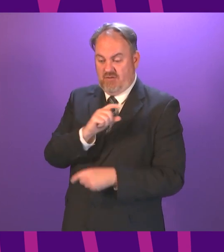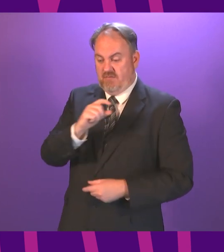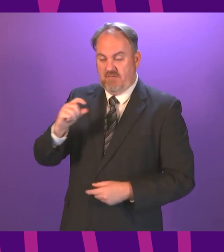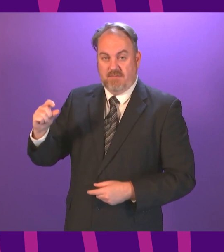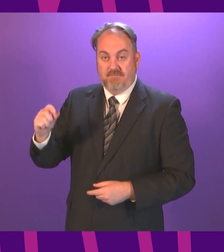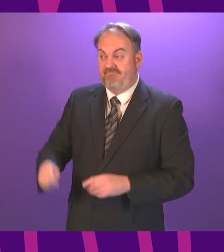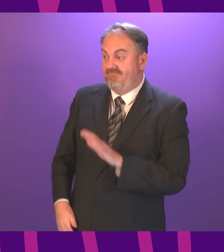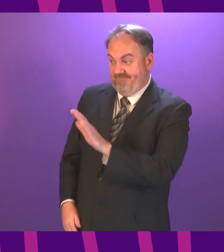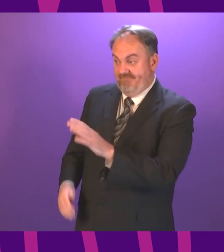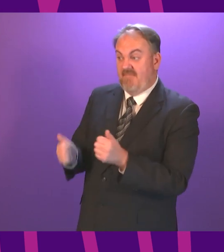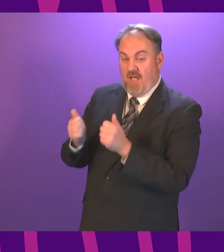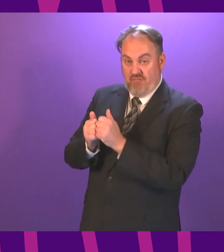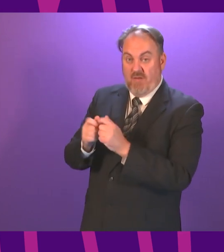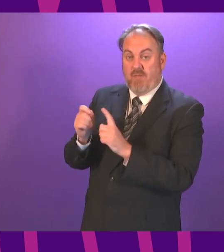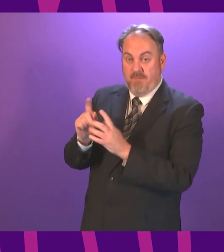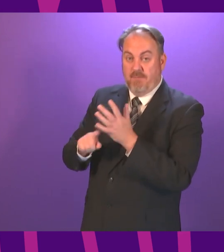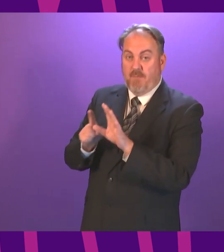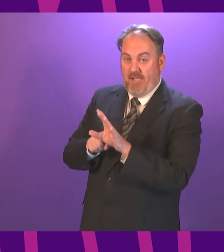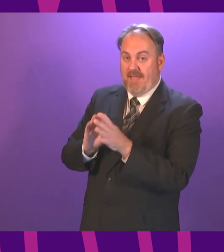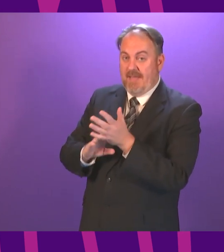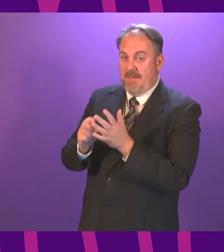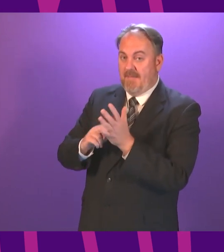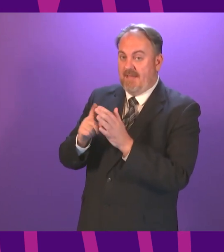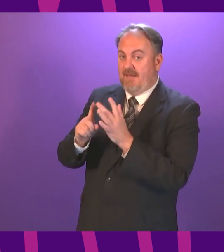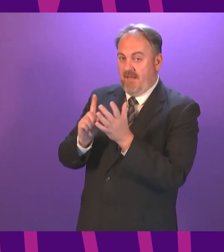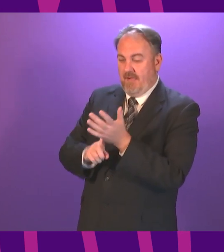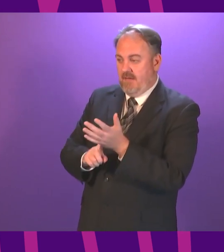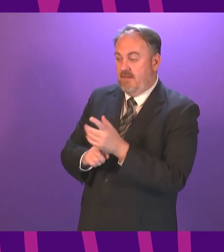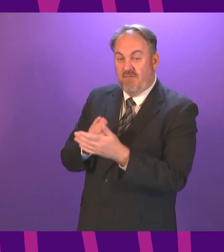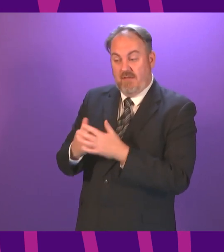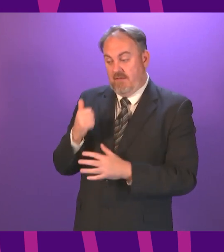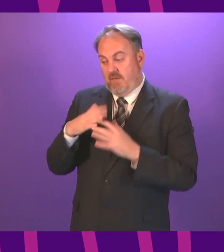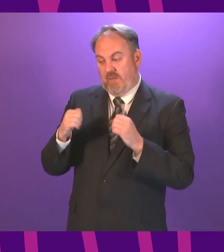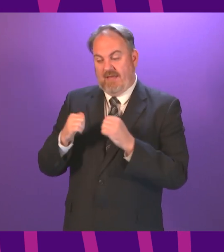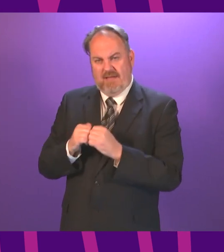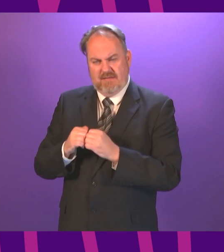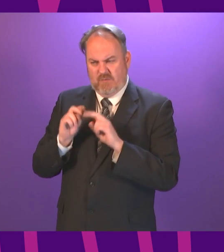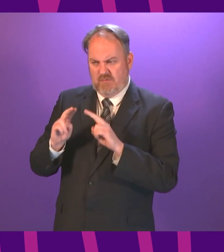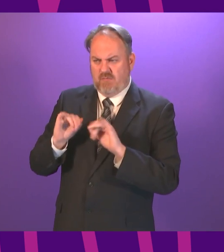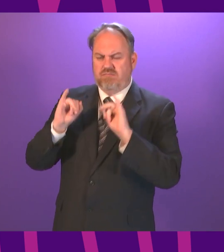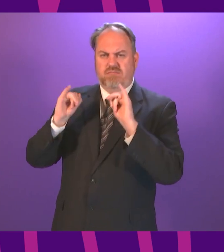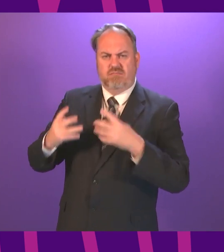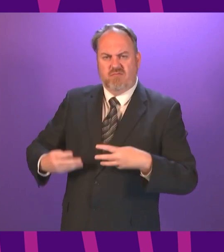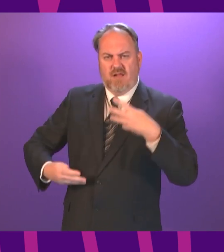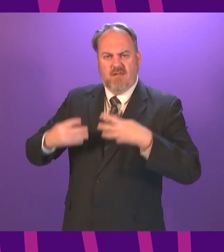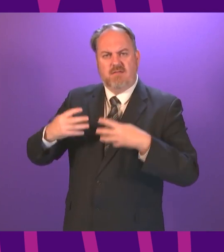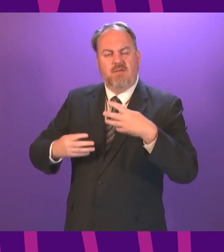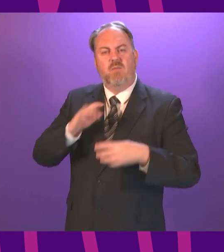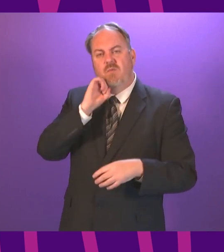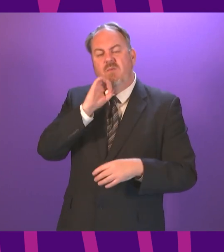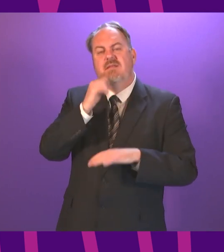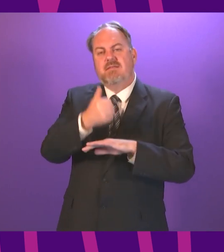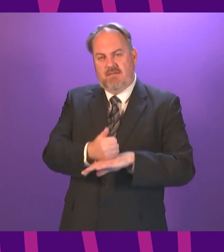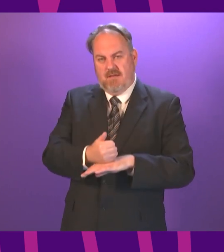agree with Paul McNeill and I can tell her that urgently, after the statistics that we saw over the weekend, I'm talking to the team about using the online portal that is available for